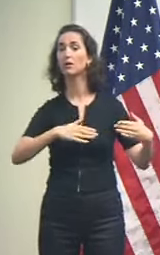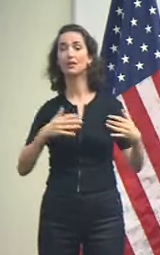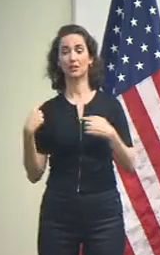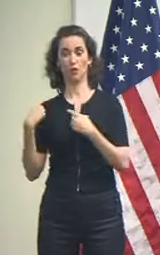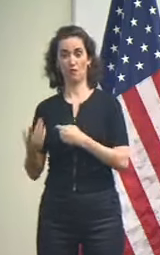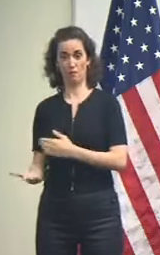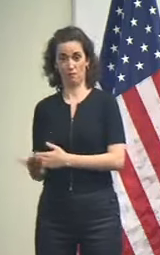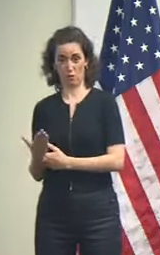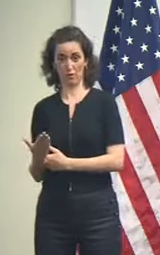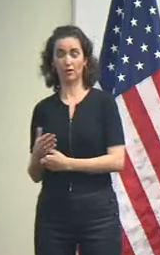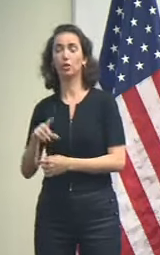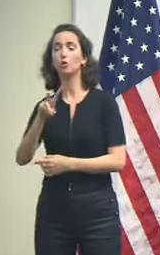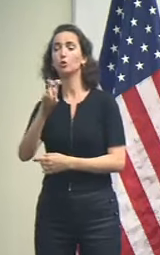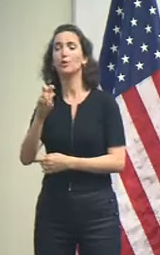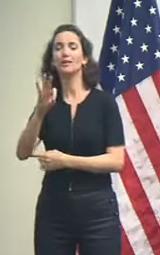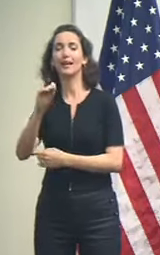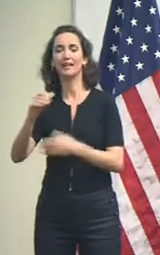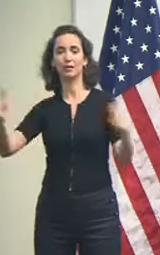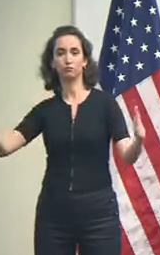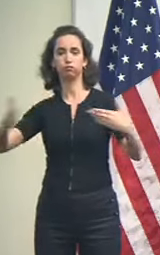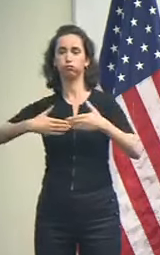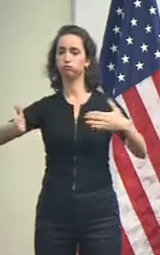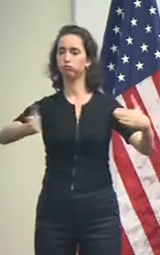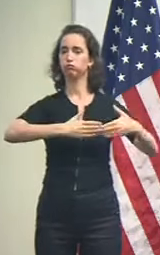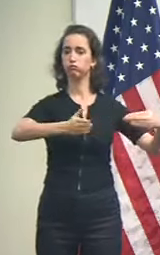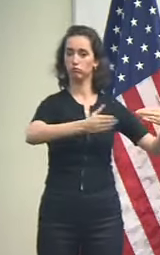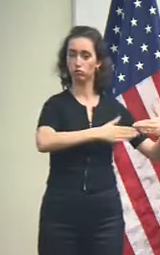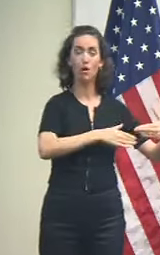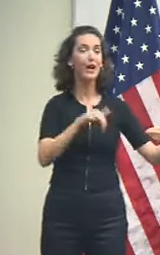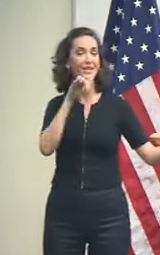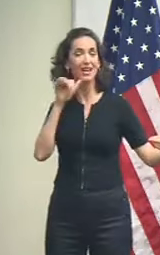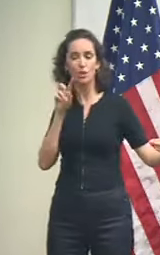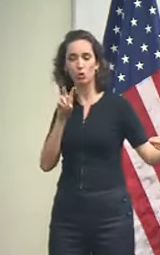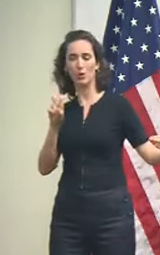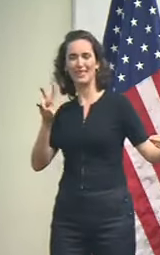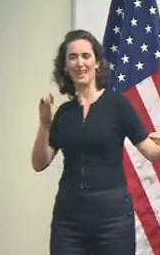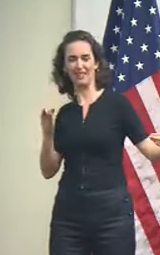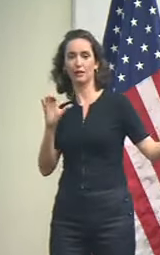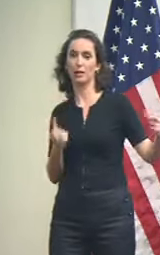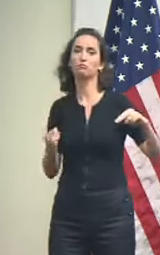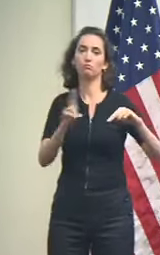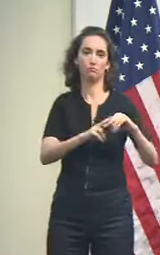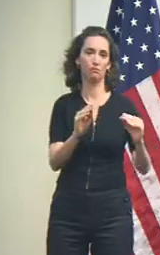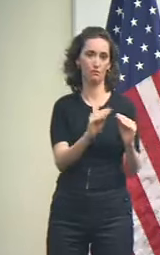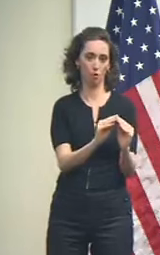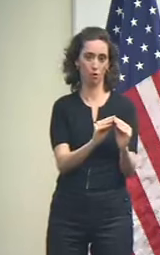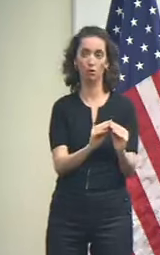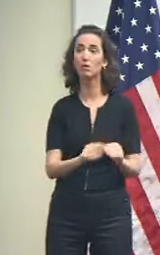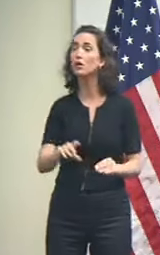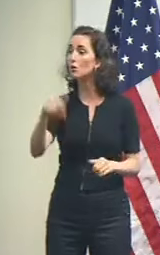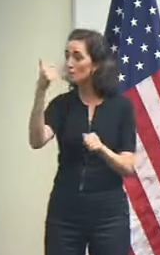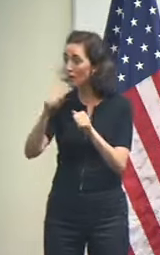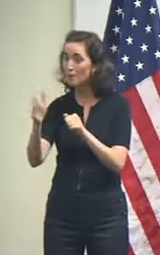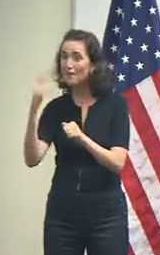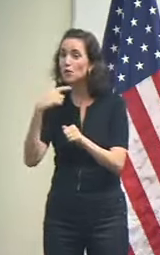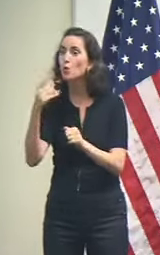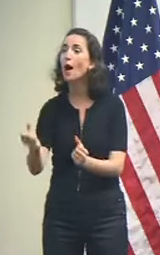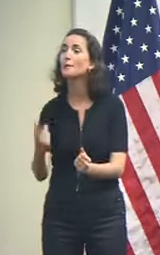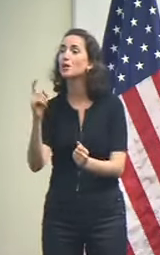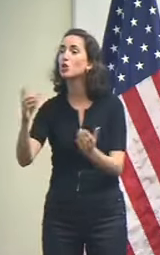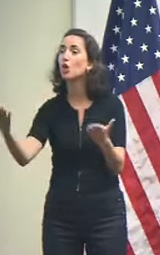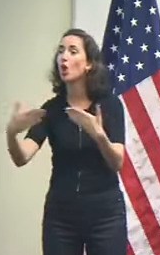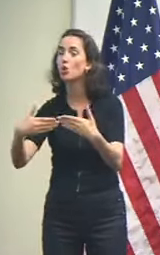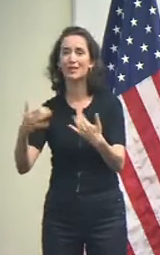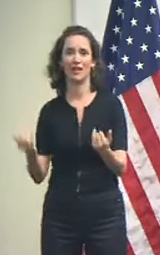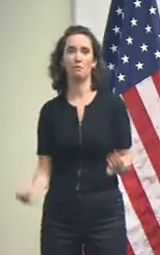290 gates are closed. That's up from 207 yesterday, and that's more than I told you to expect, and that's